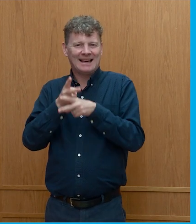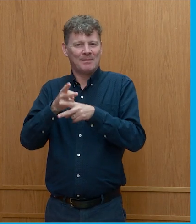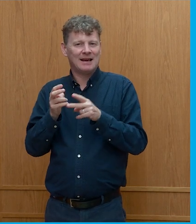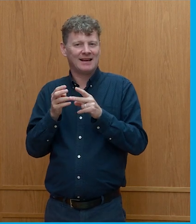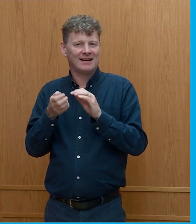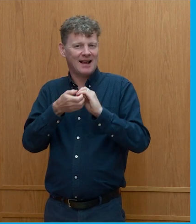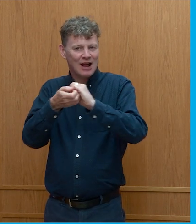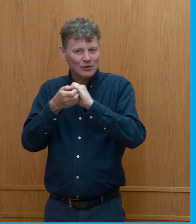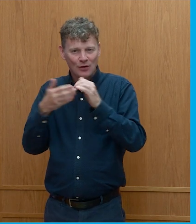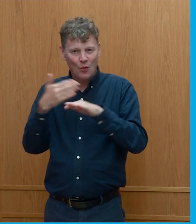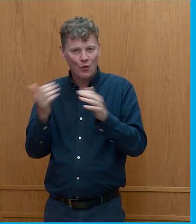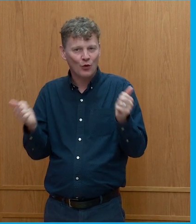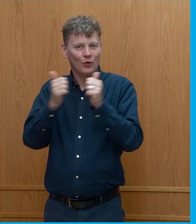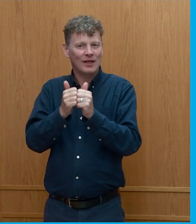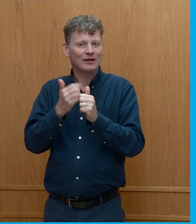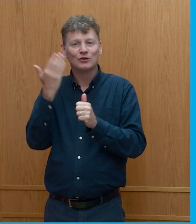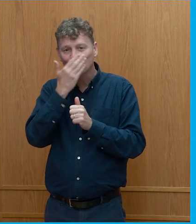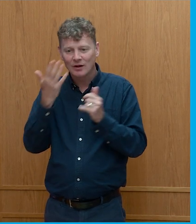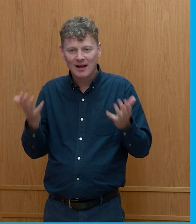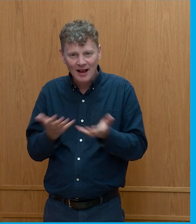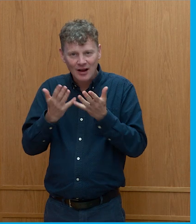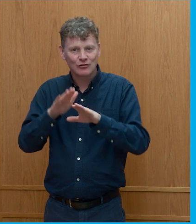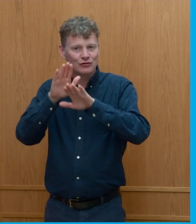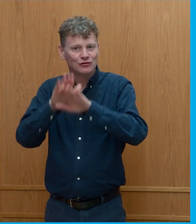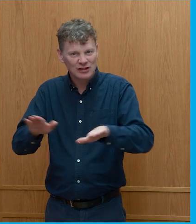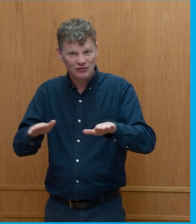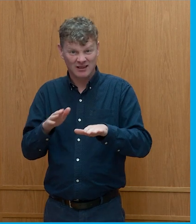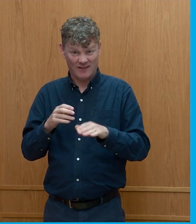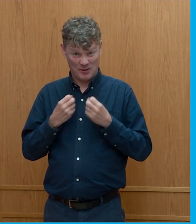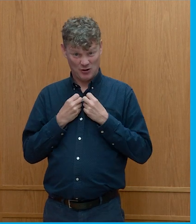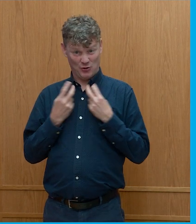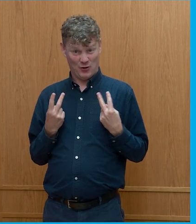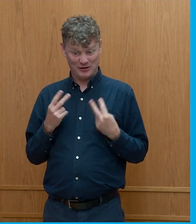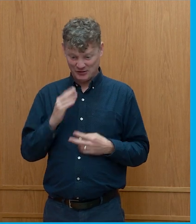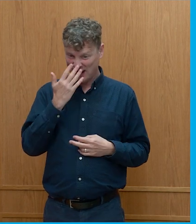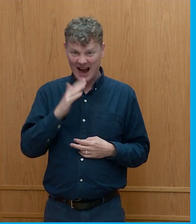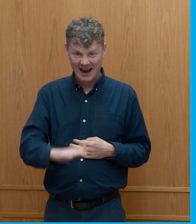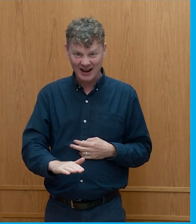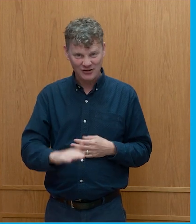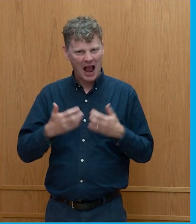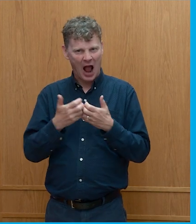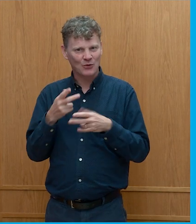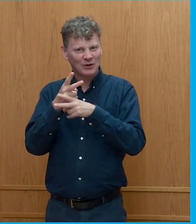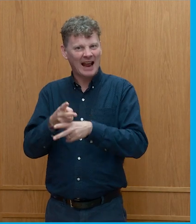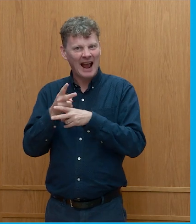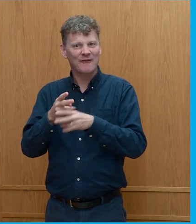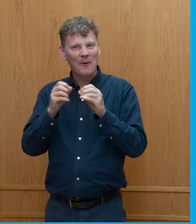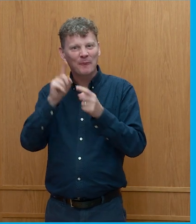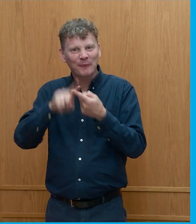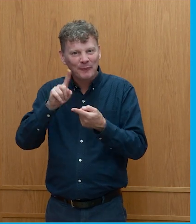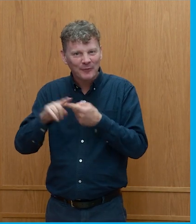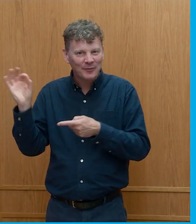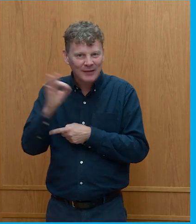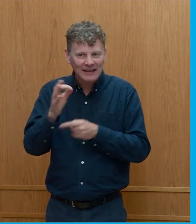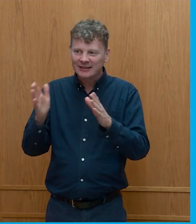closely with the school to encourage children and from nursery age up how to care for bees and hives and themselves